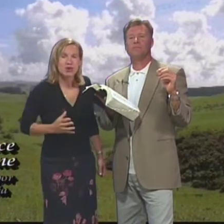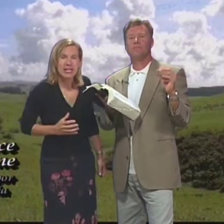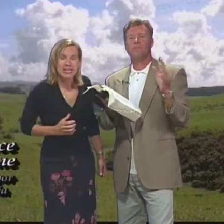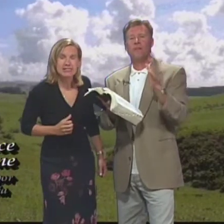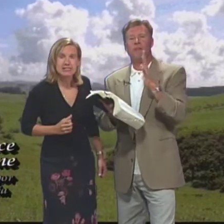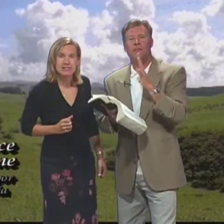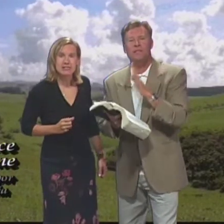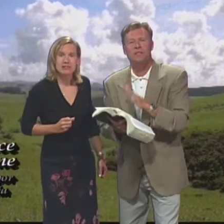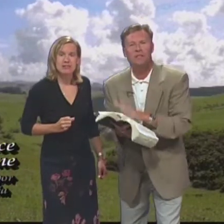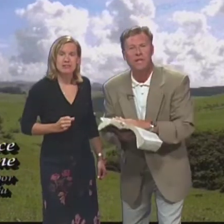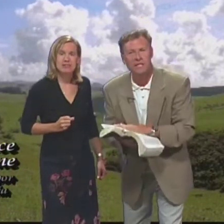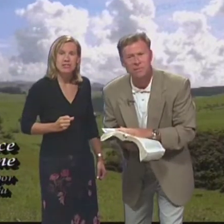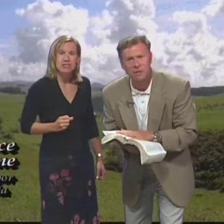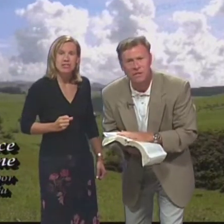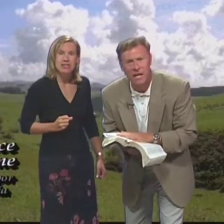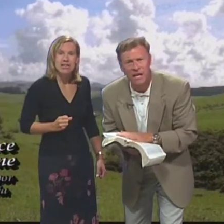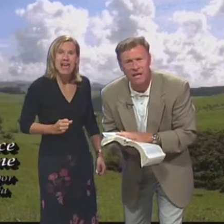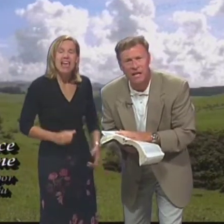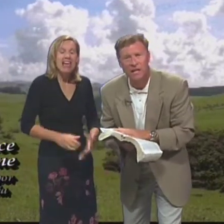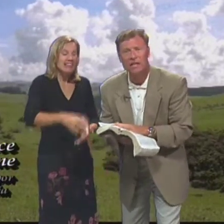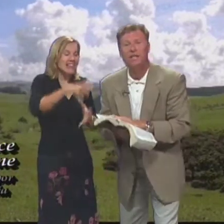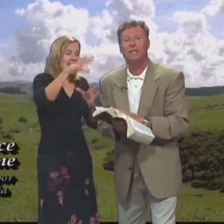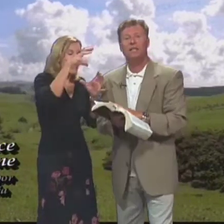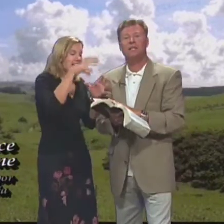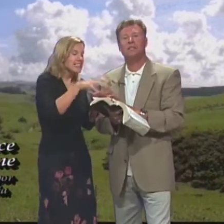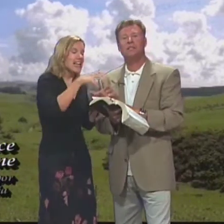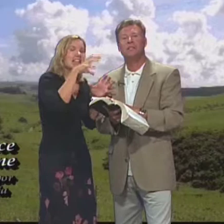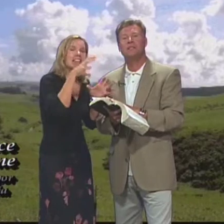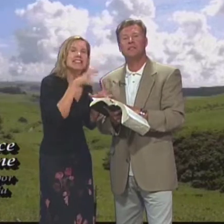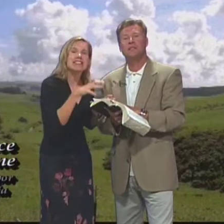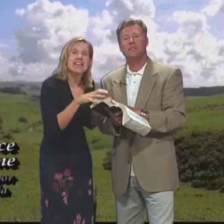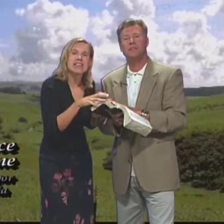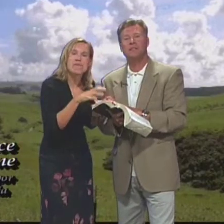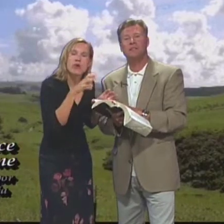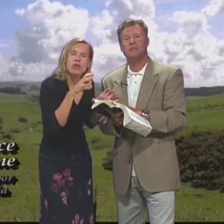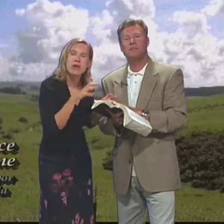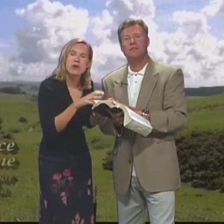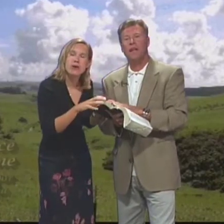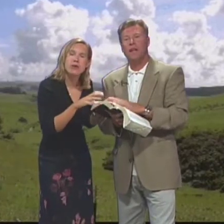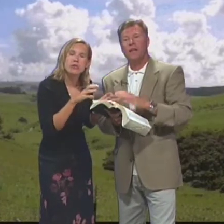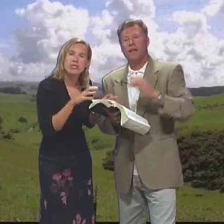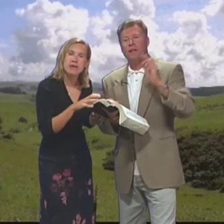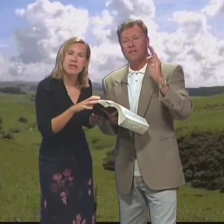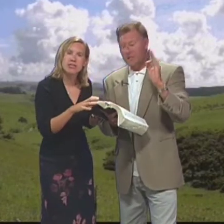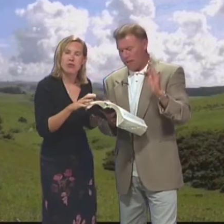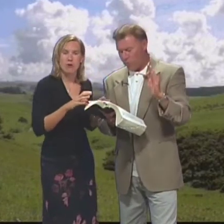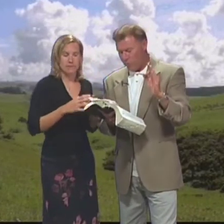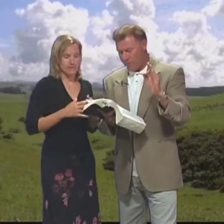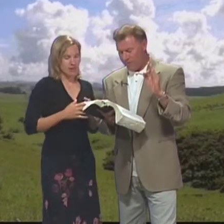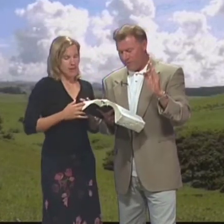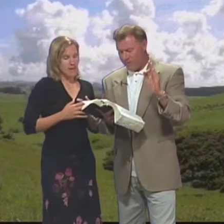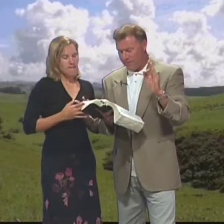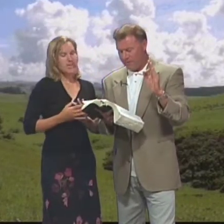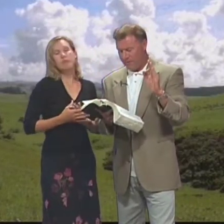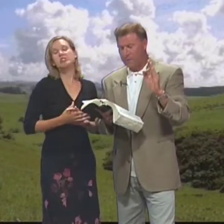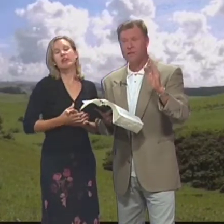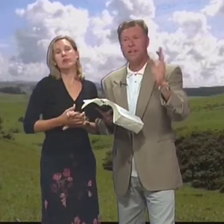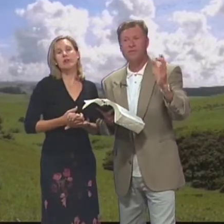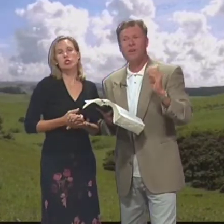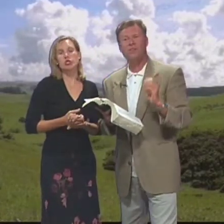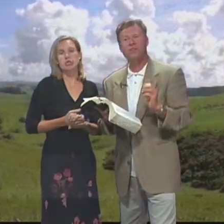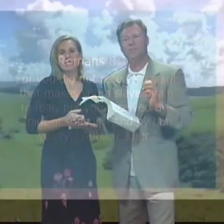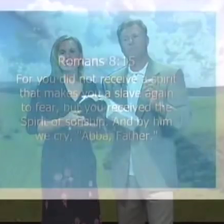Pentecostés This is New Testament Christianity Este es El cristianismo Del Nuevo Testamento Let's look at Romans 8 15